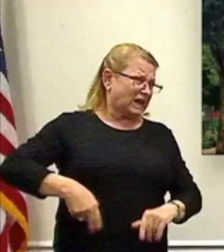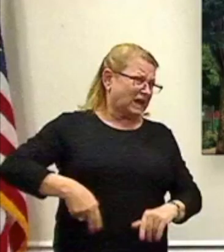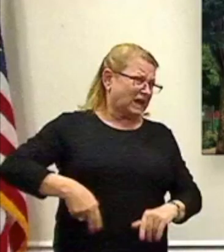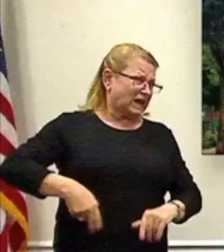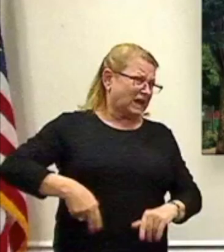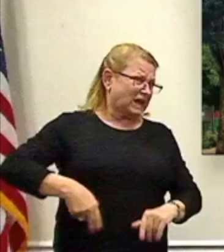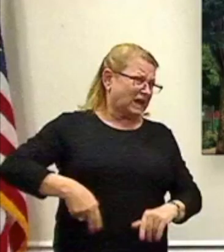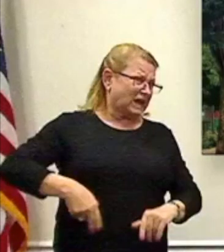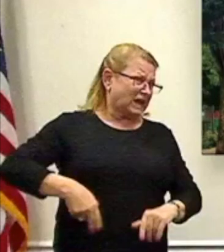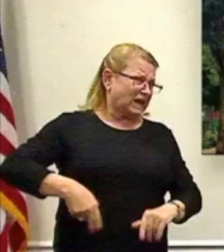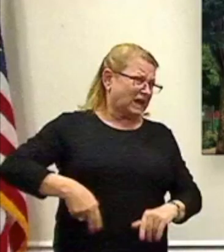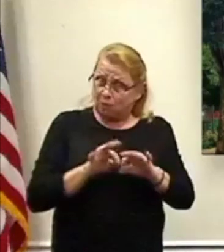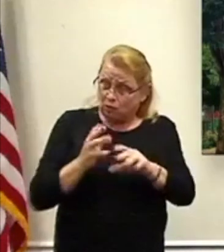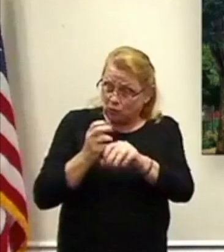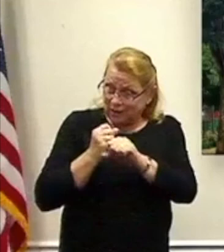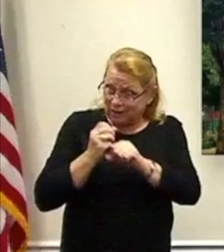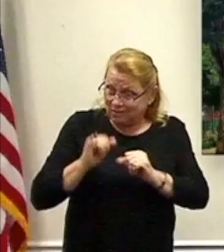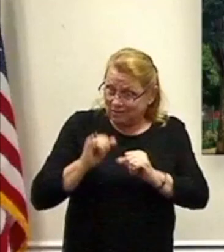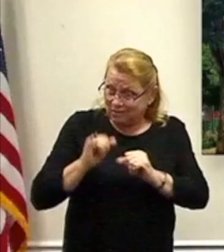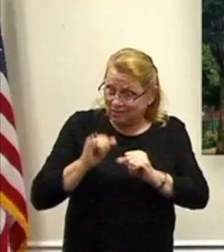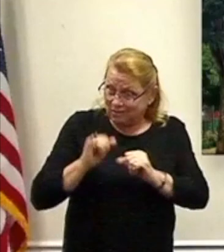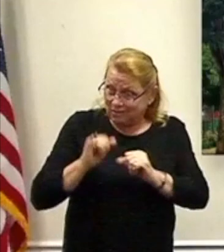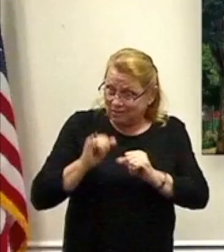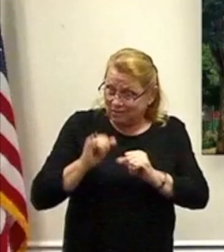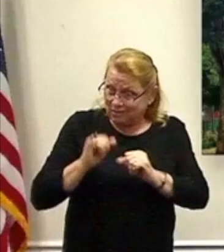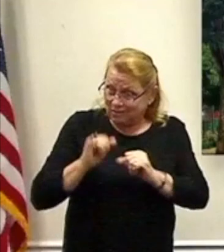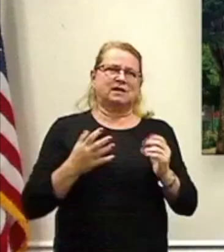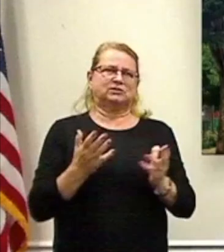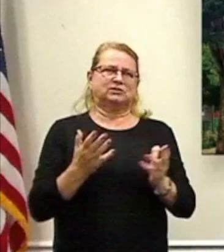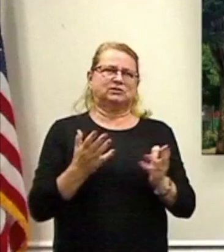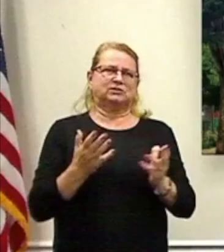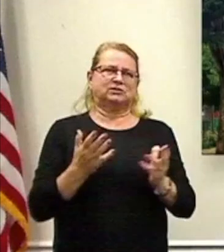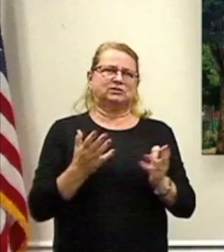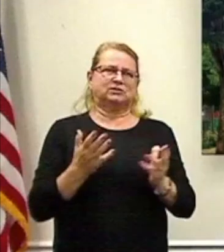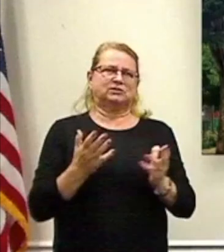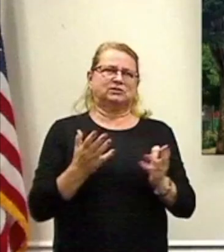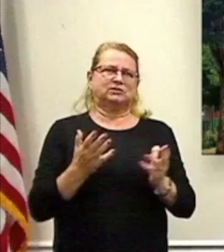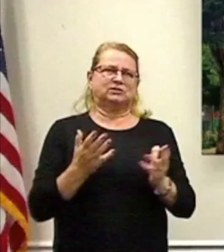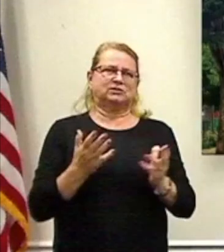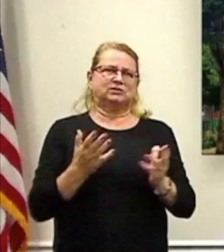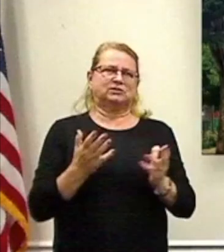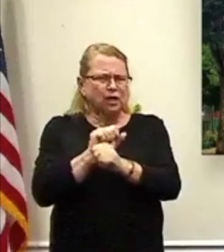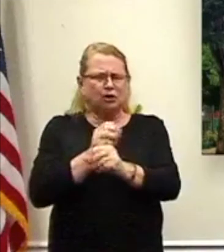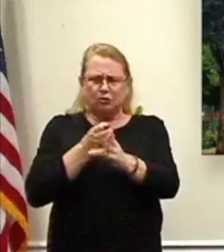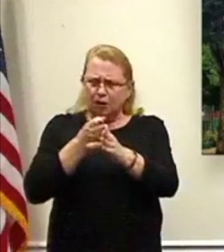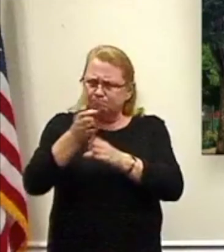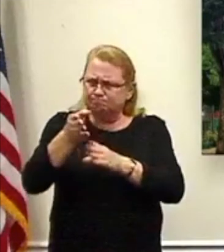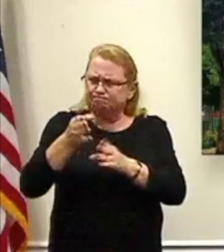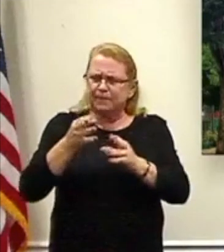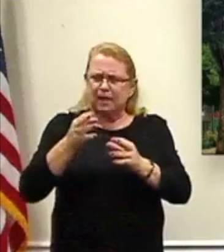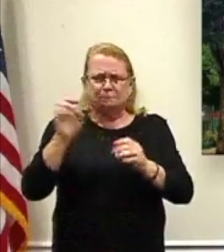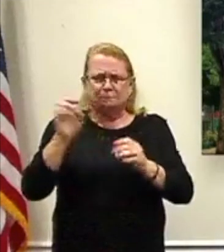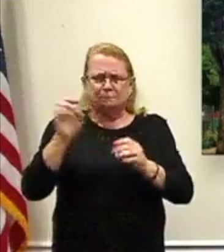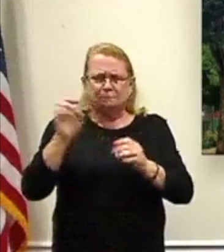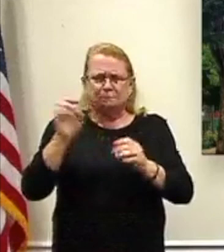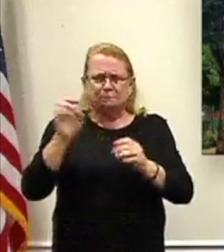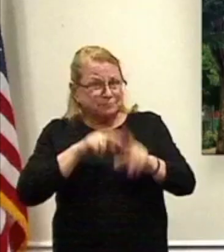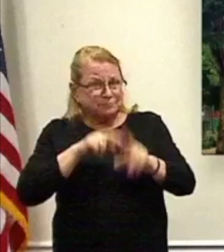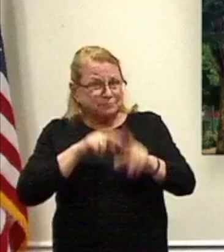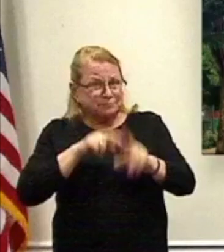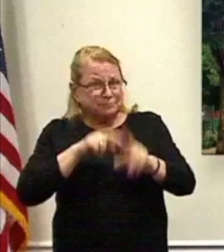important that we get the service and we want the service. And I've got nothing but respect for career and volunteer firefighters and emergency responders. Today is National Emergency Response